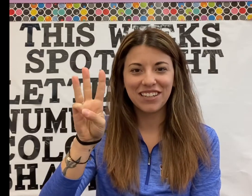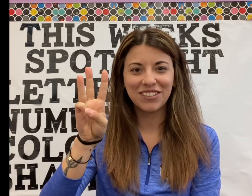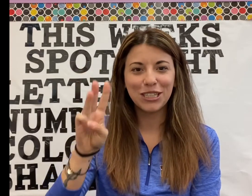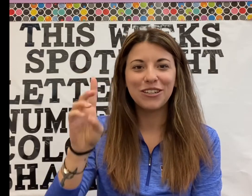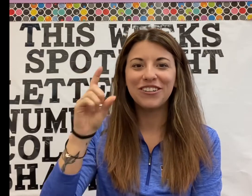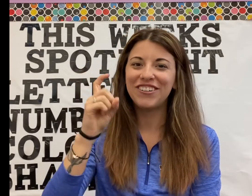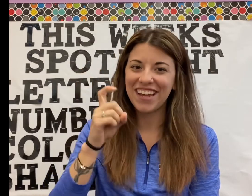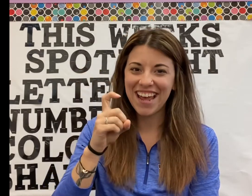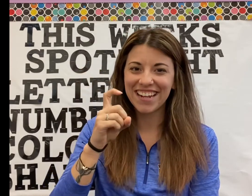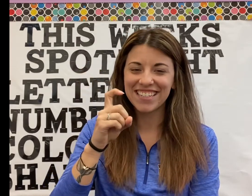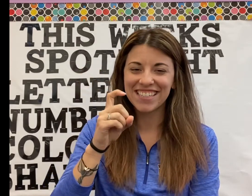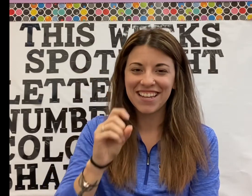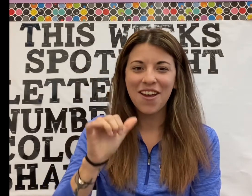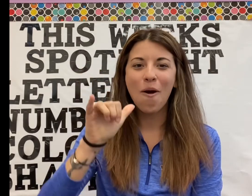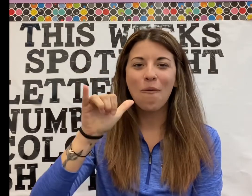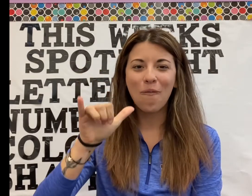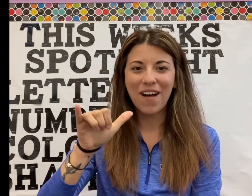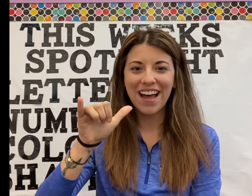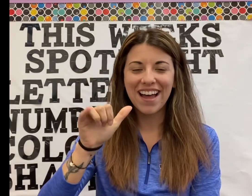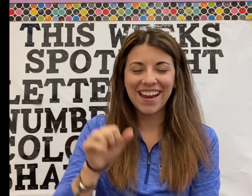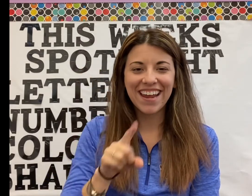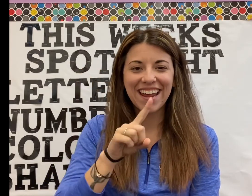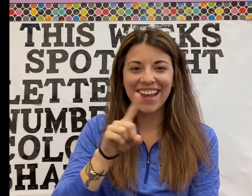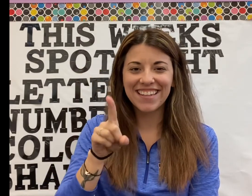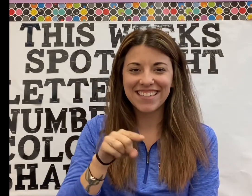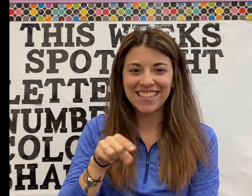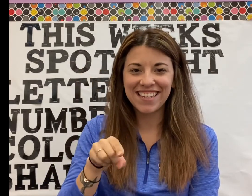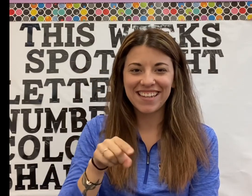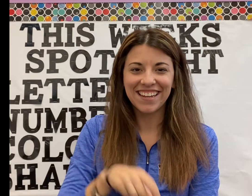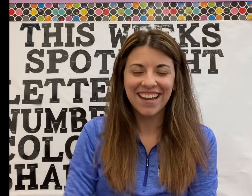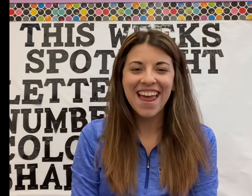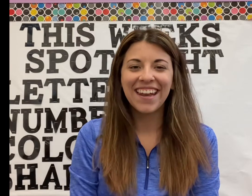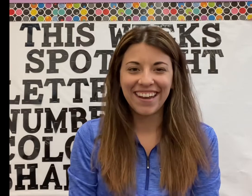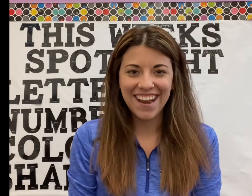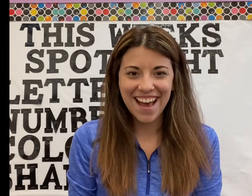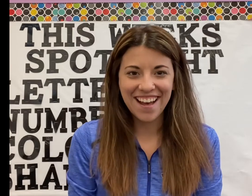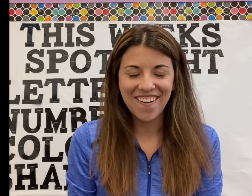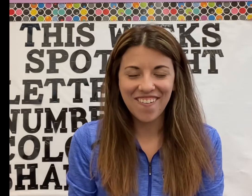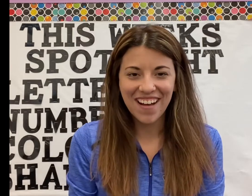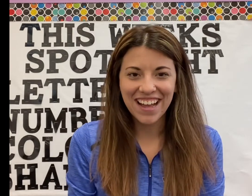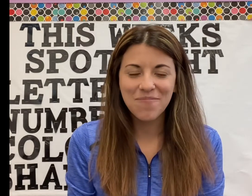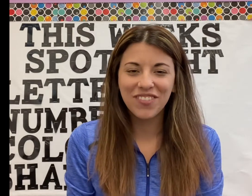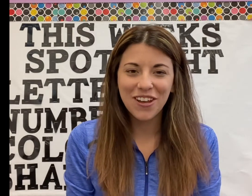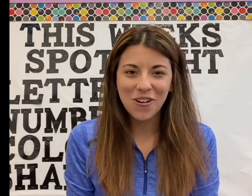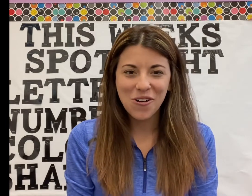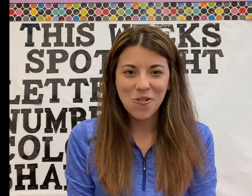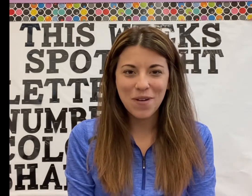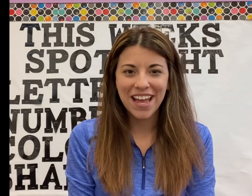W, X, Y, and Z. Now I know my